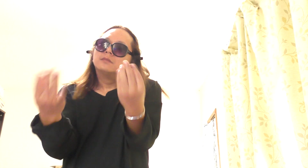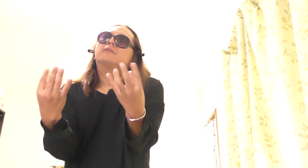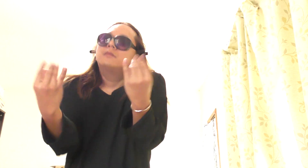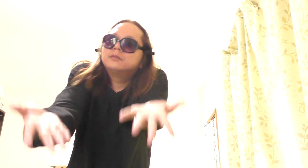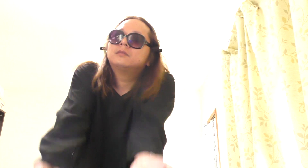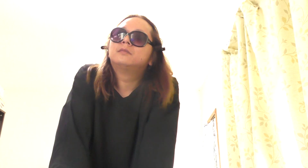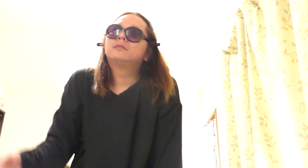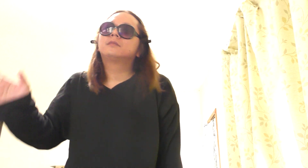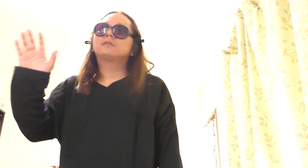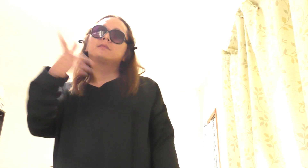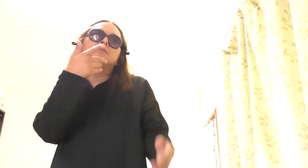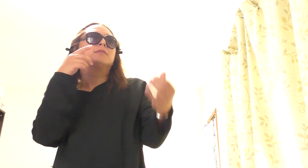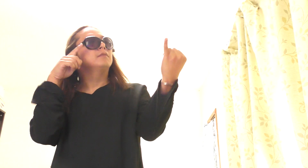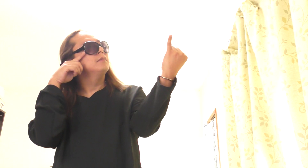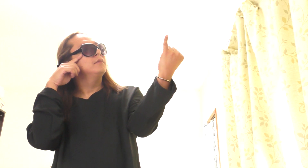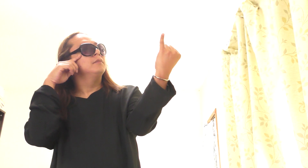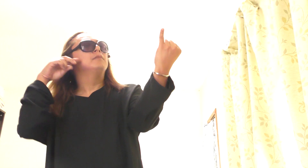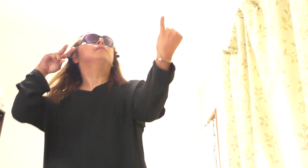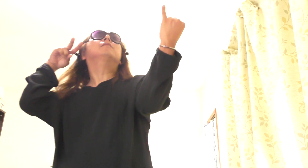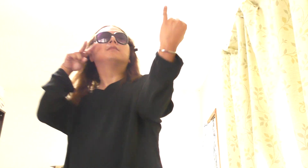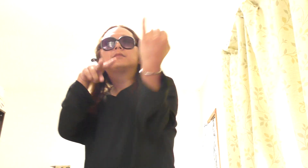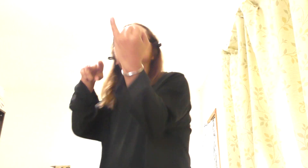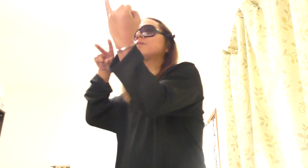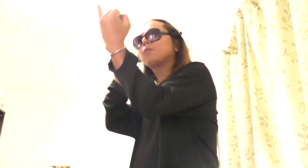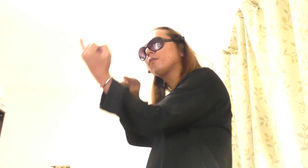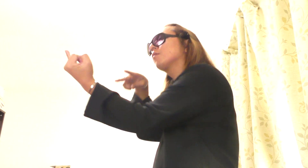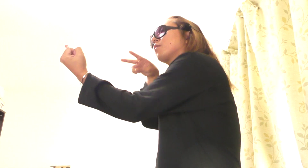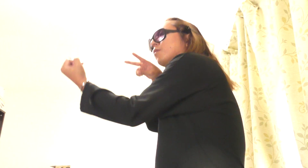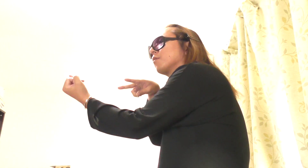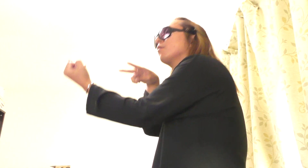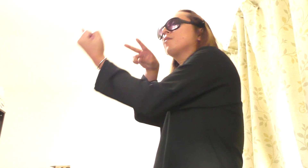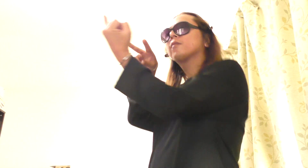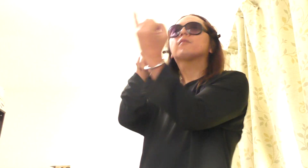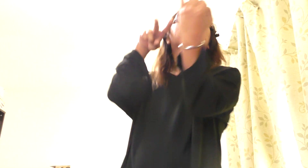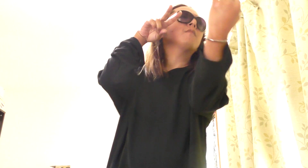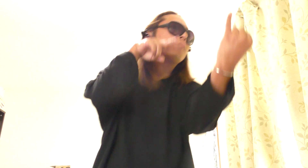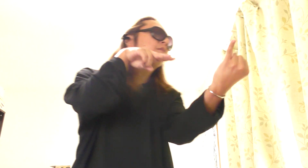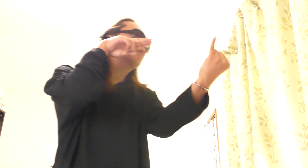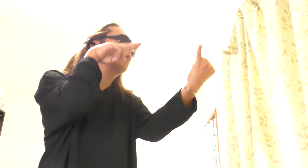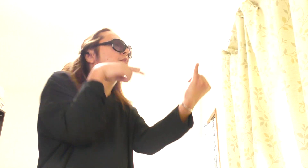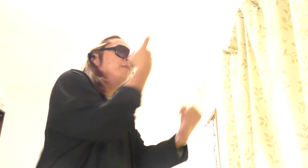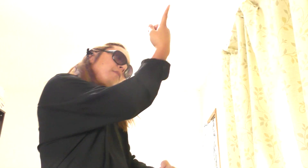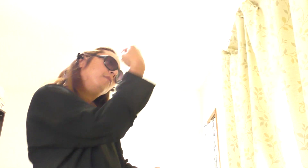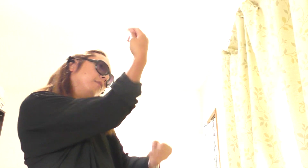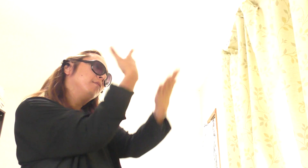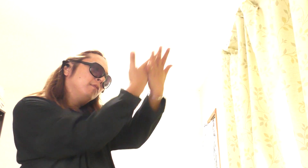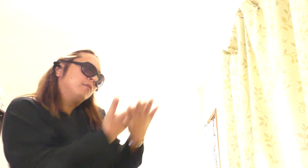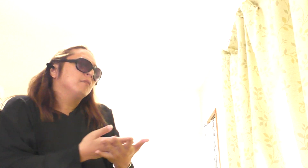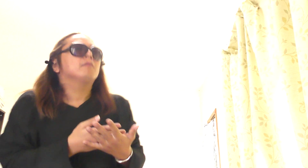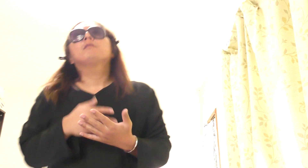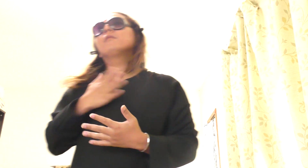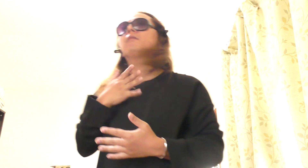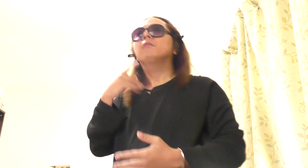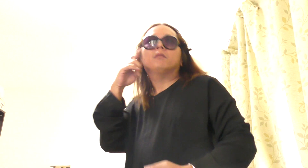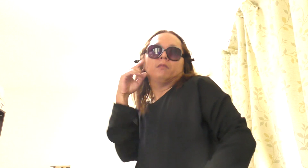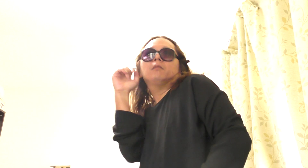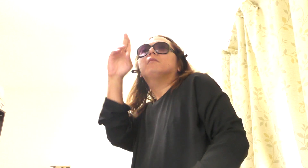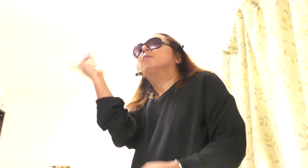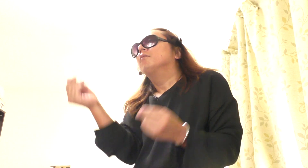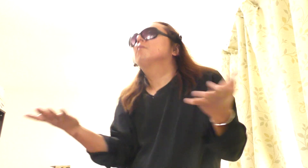I keep my distance, but you still catch my eye Tell me, baby, do you recognize